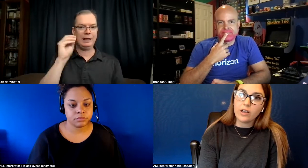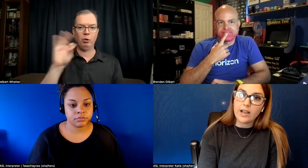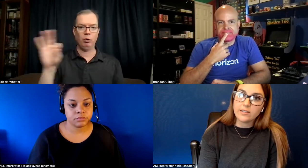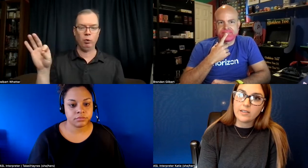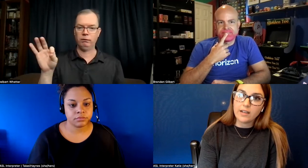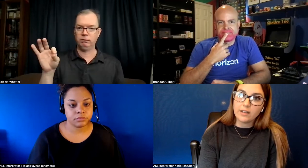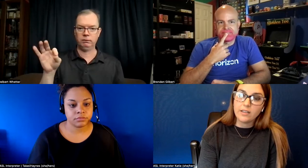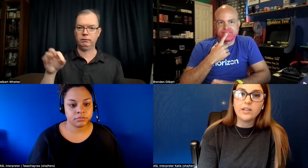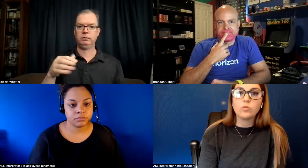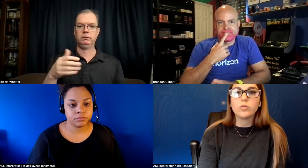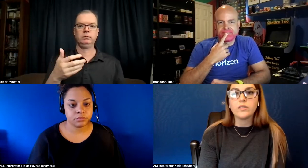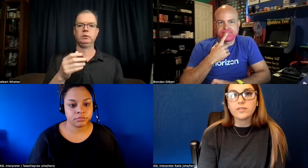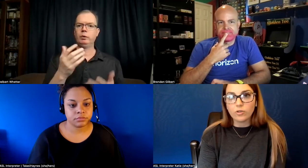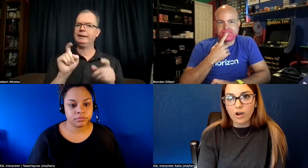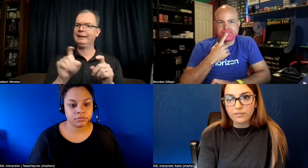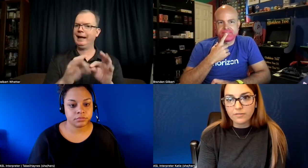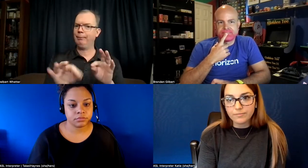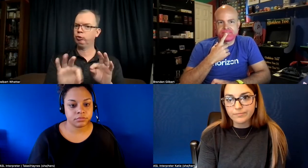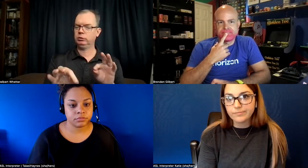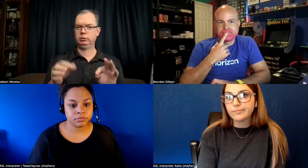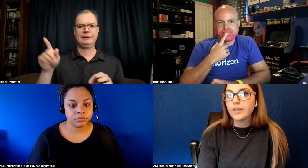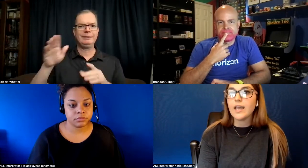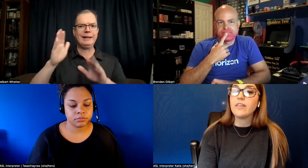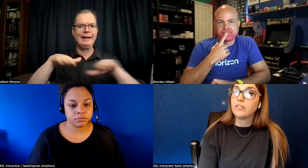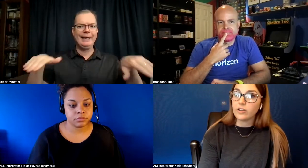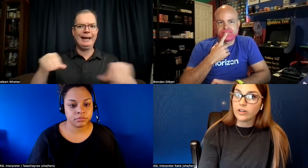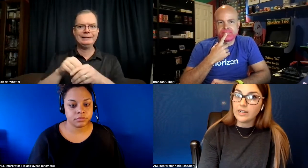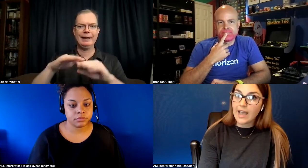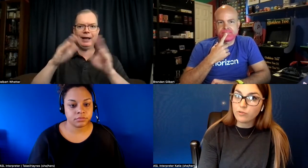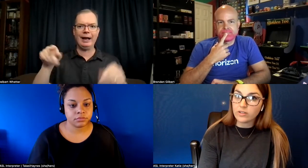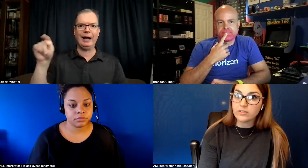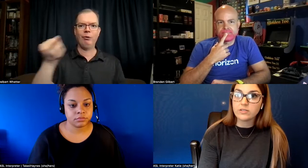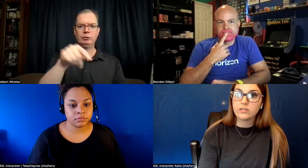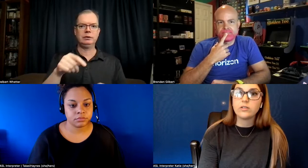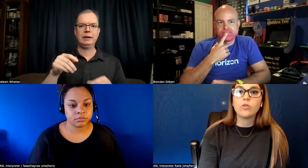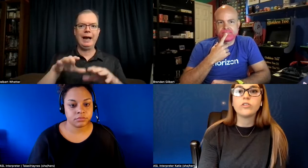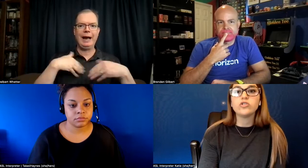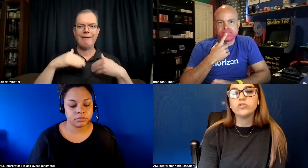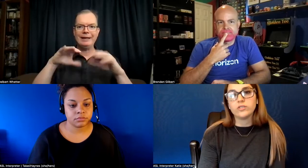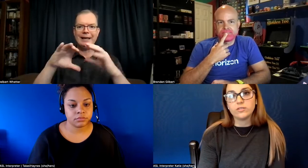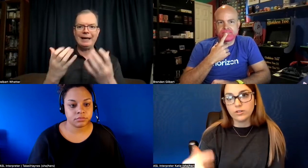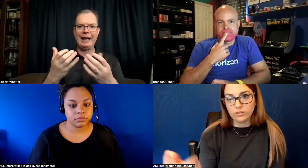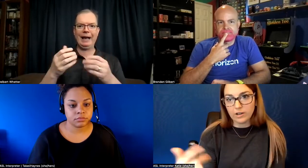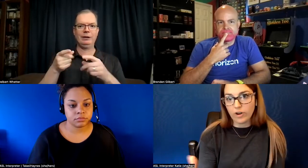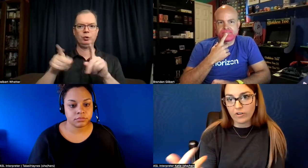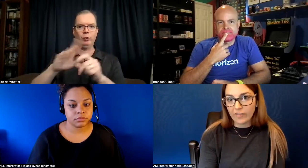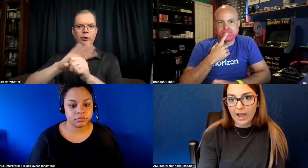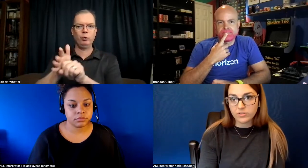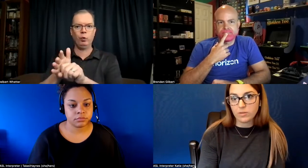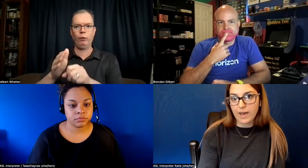realized that they need to work with the sound off and that they're going to need captions or their children are running around the house in the